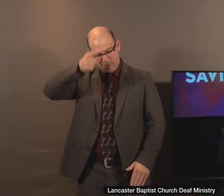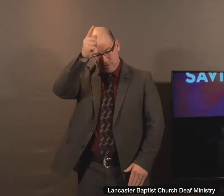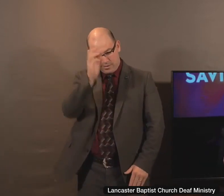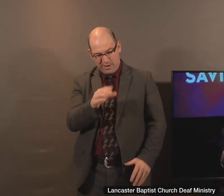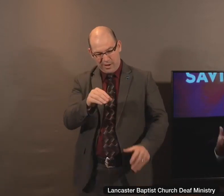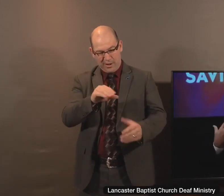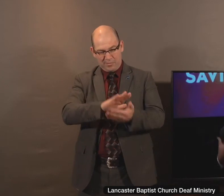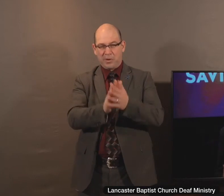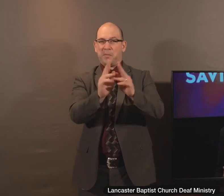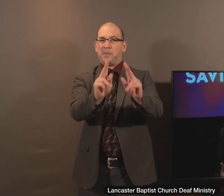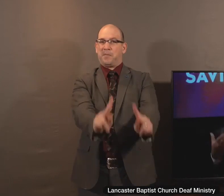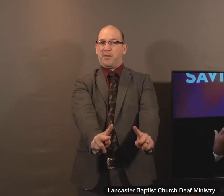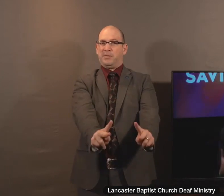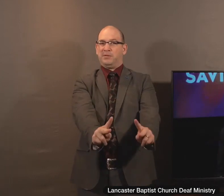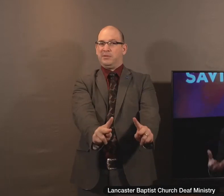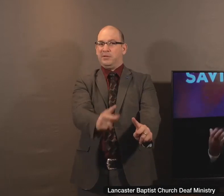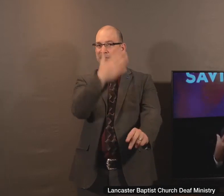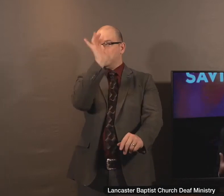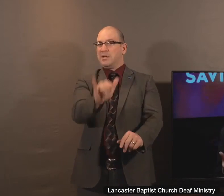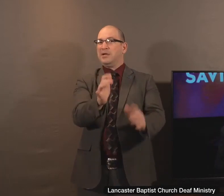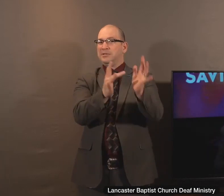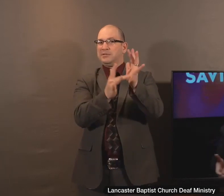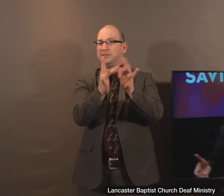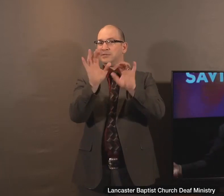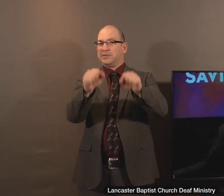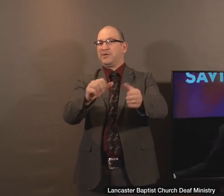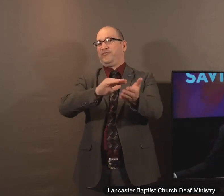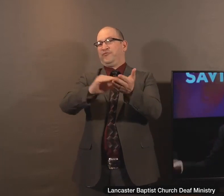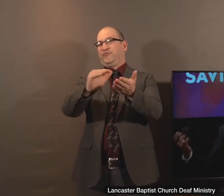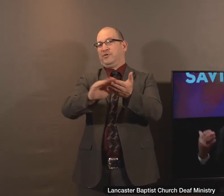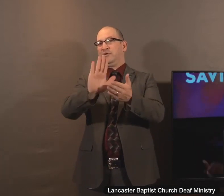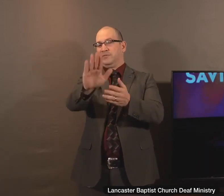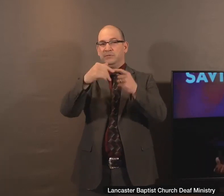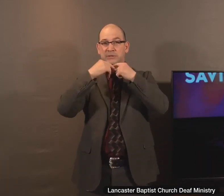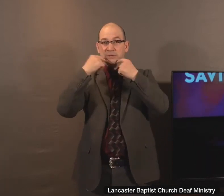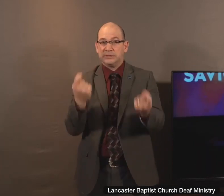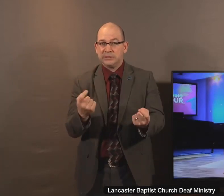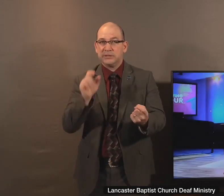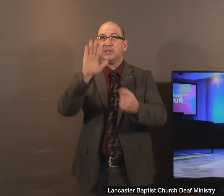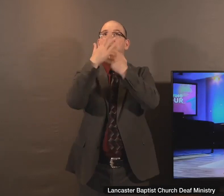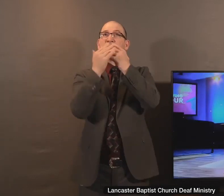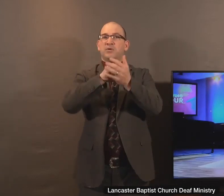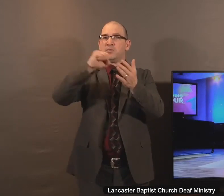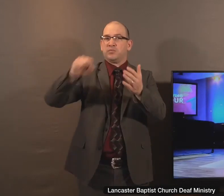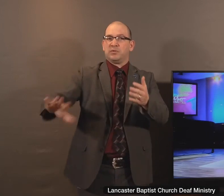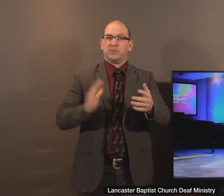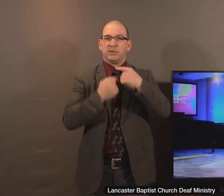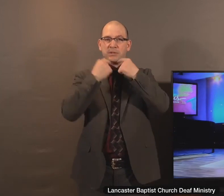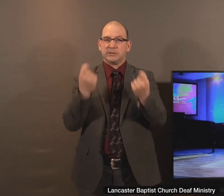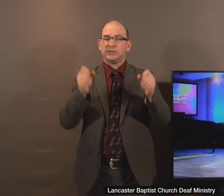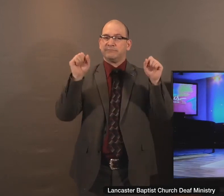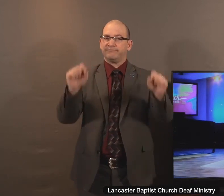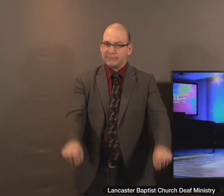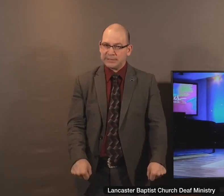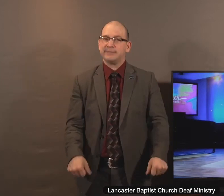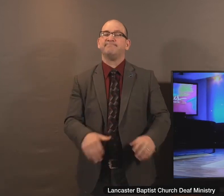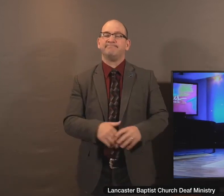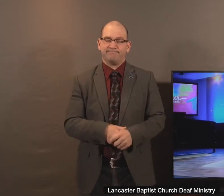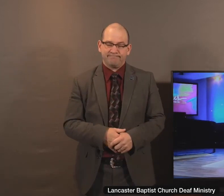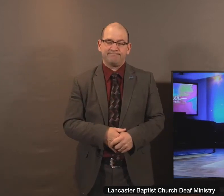alone can forgive our sin. His blood alone can wash our sin away. And so God